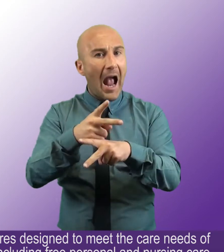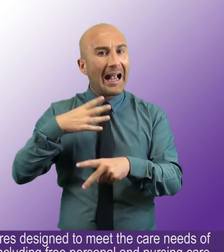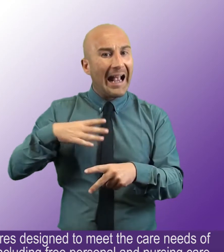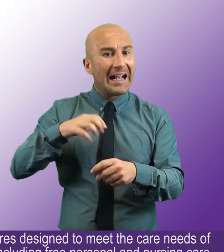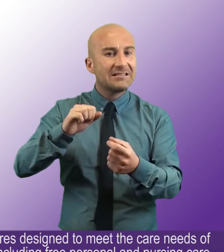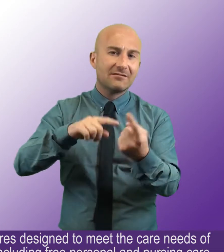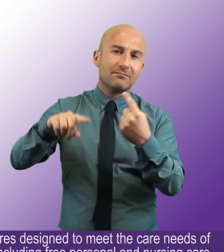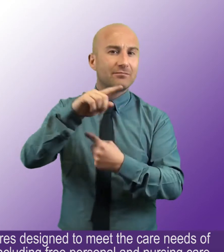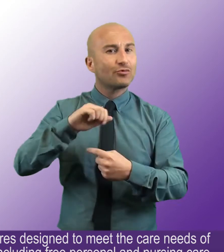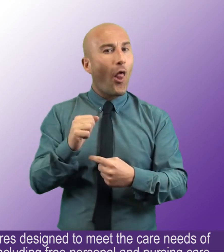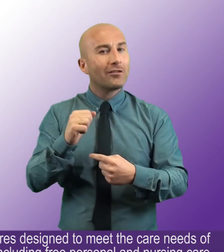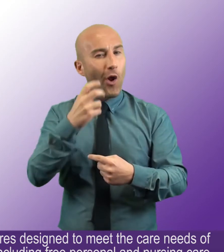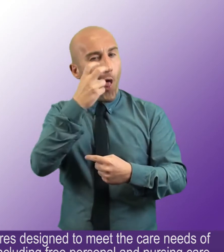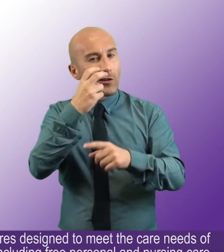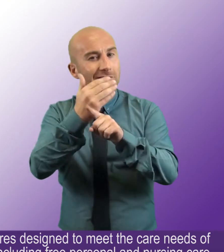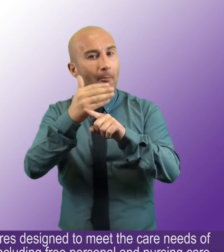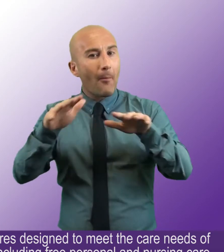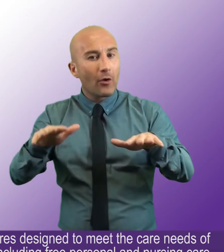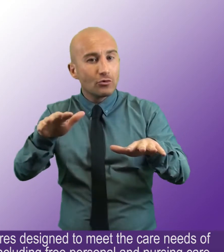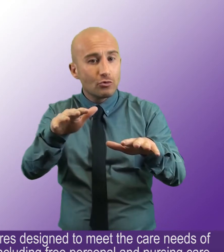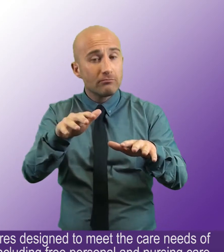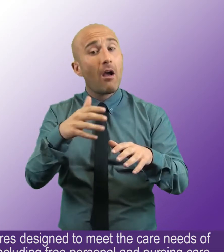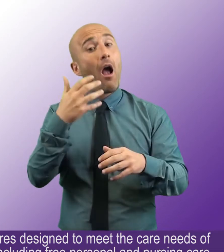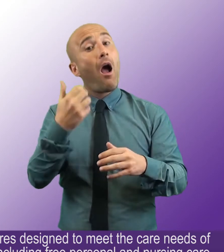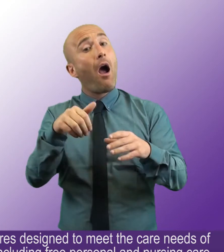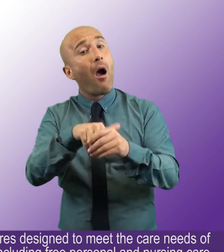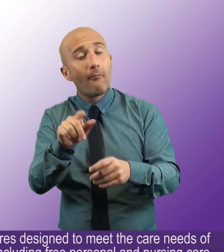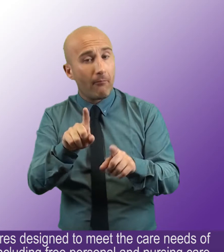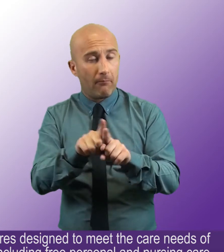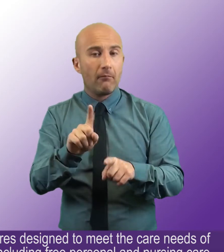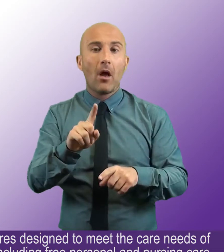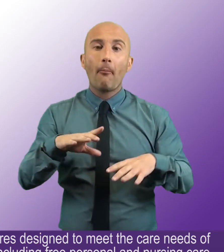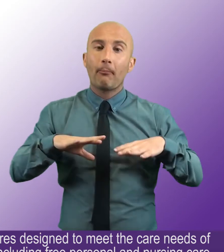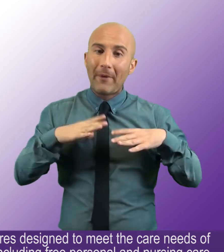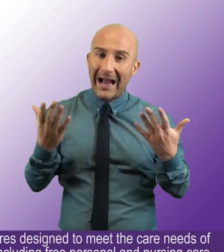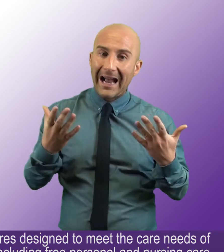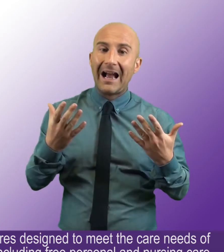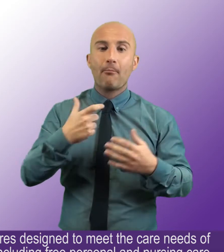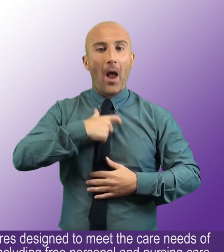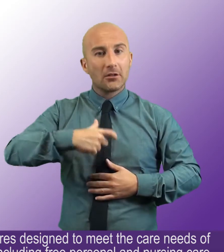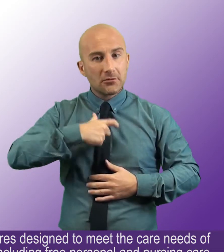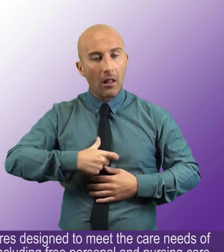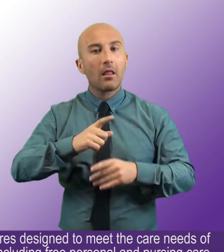care needs of Scotland's older population, including free, personal and nursing care.